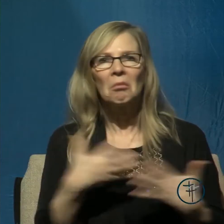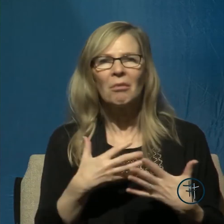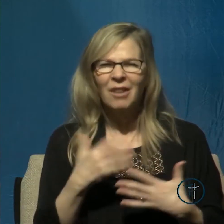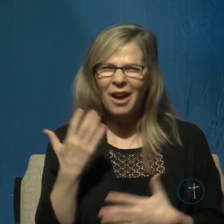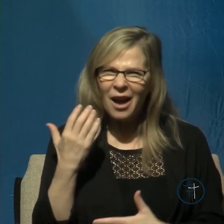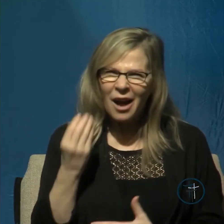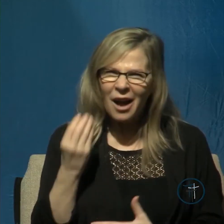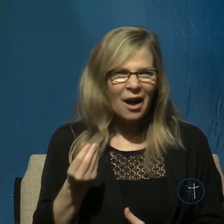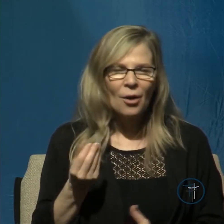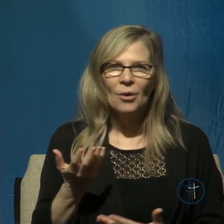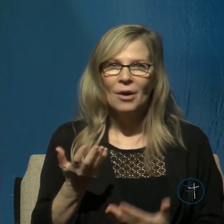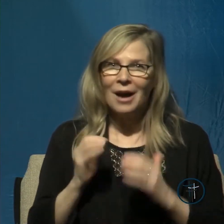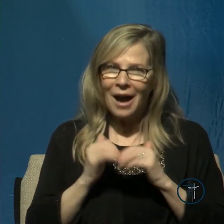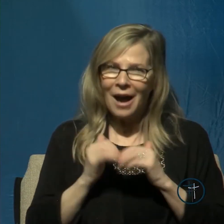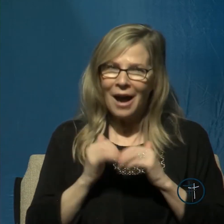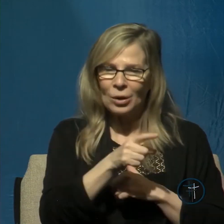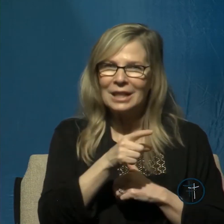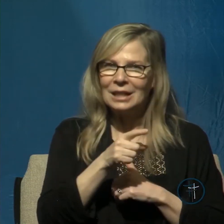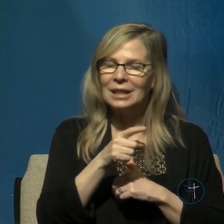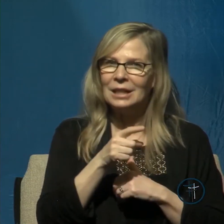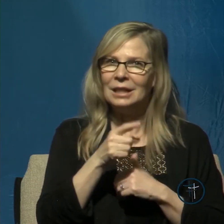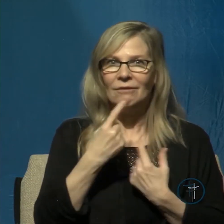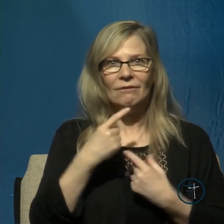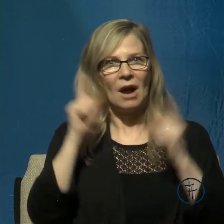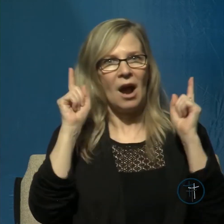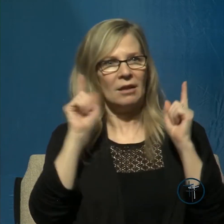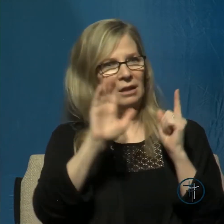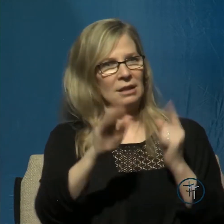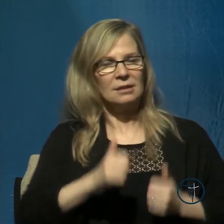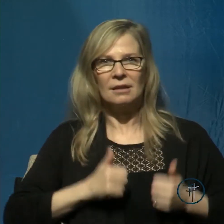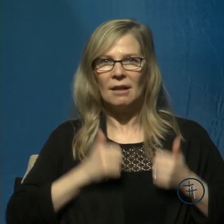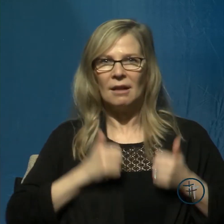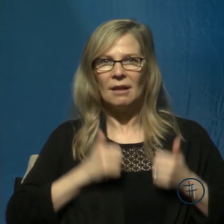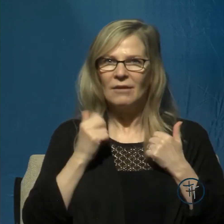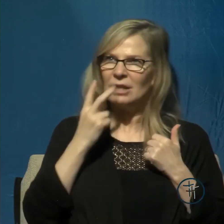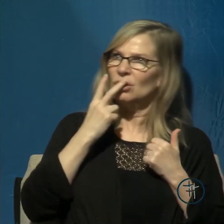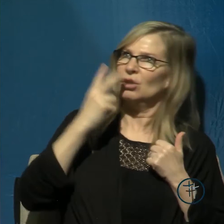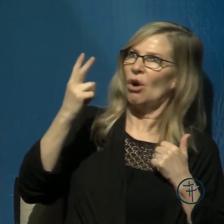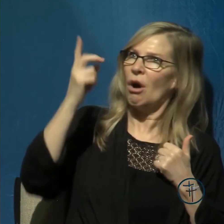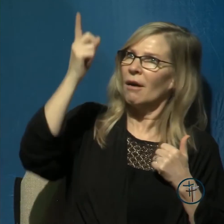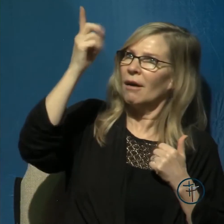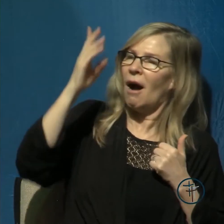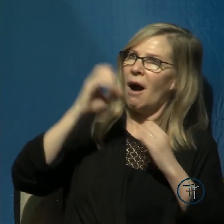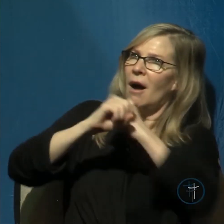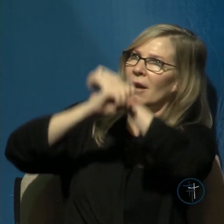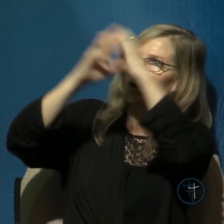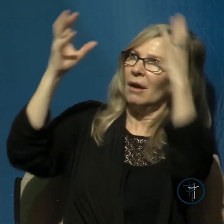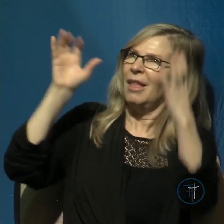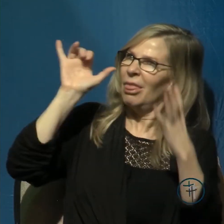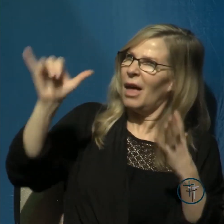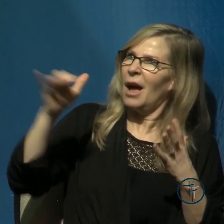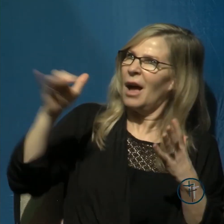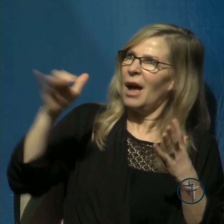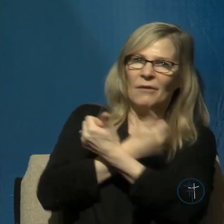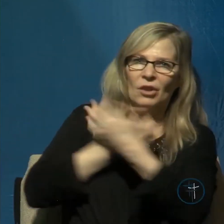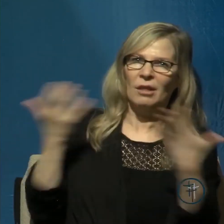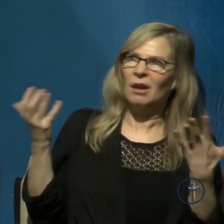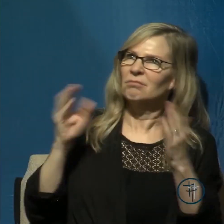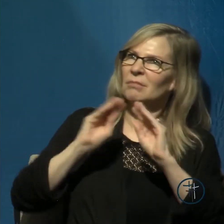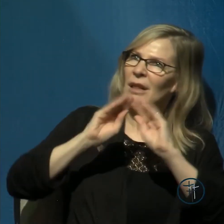did he come to a point in his life where he saw God as his light as his salvation as his defense